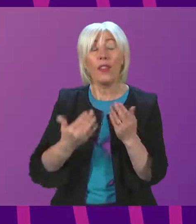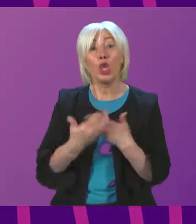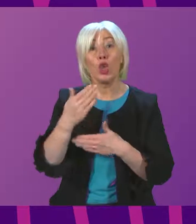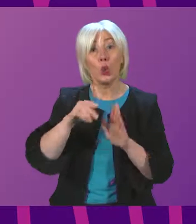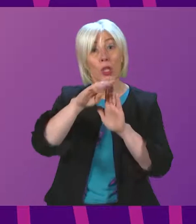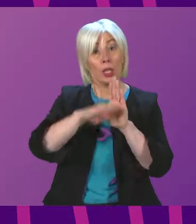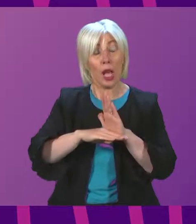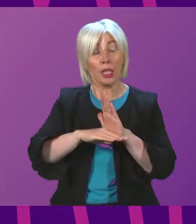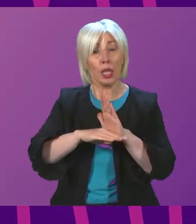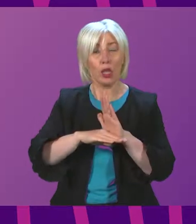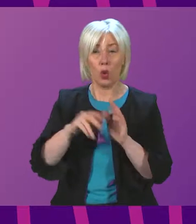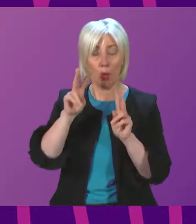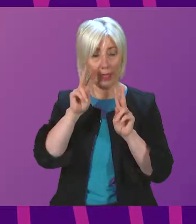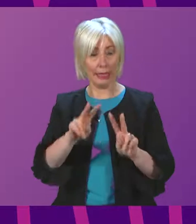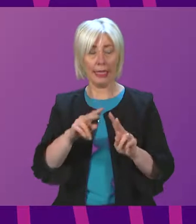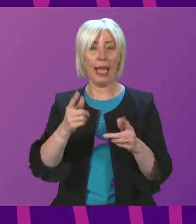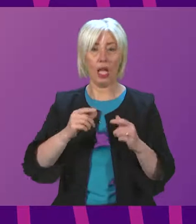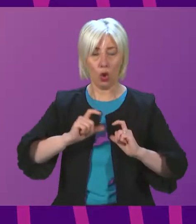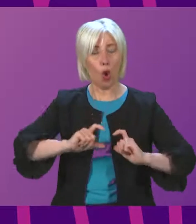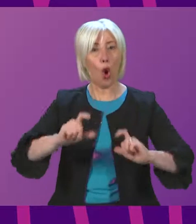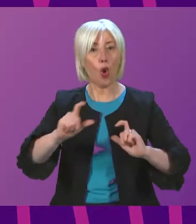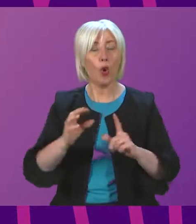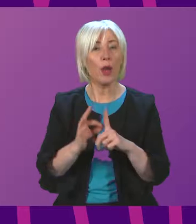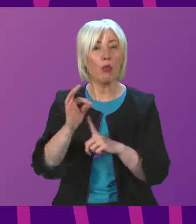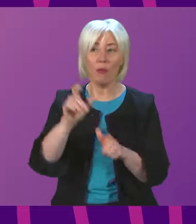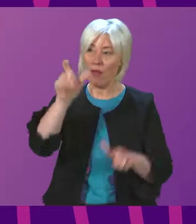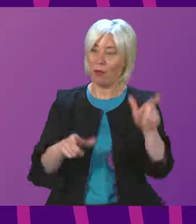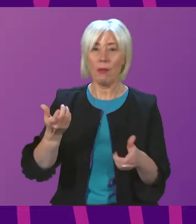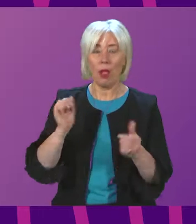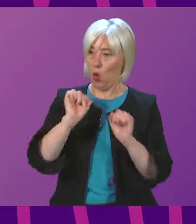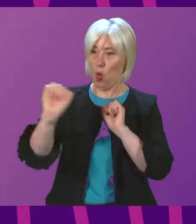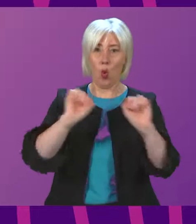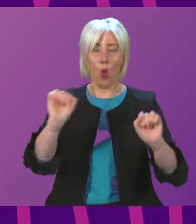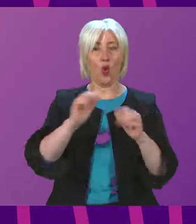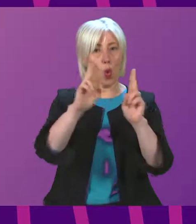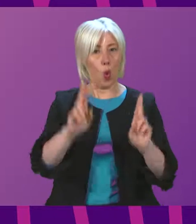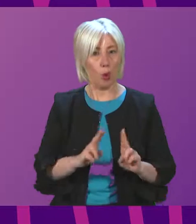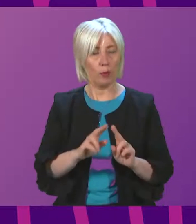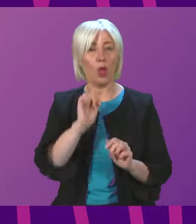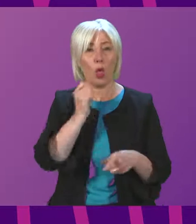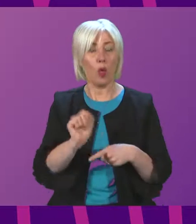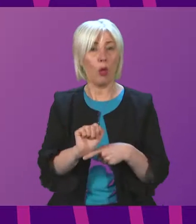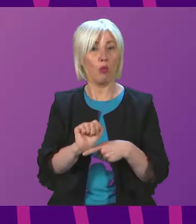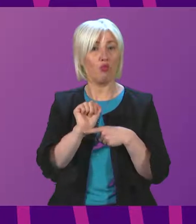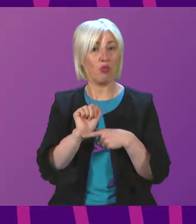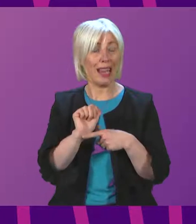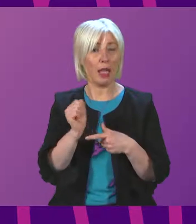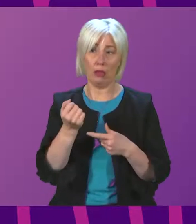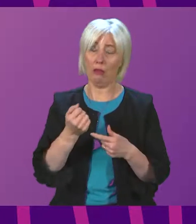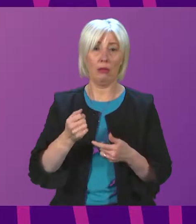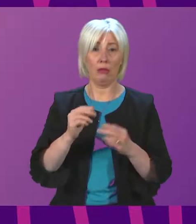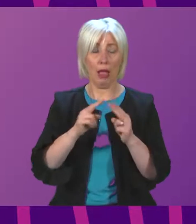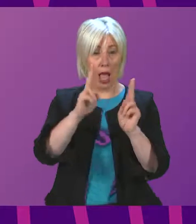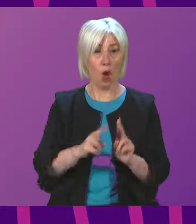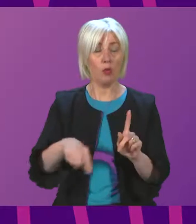standards will be viewed as part of ongoing improvements for people who own their own homes, one that will protect their property and, importantly, can